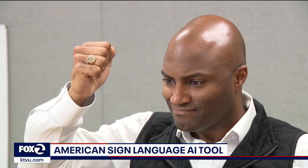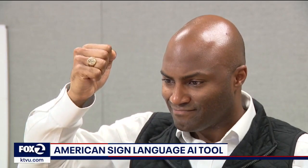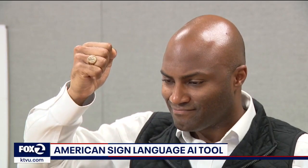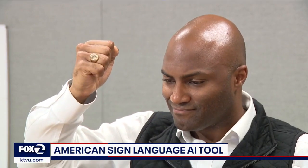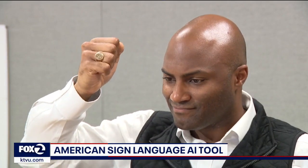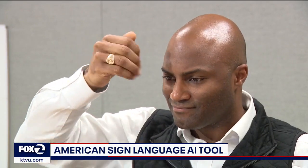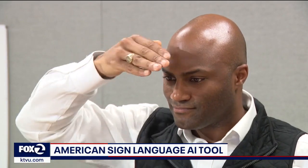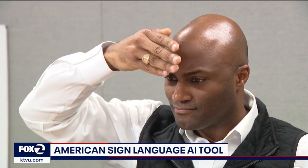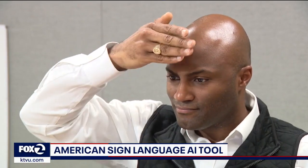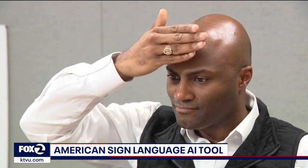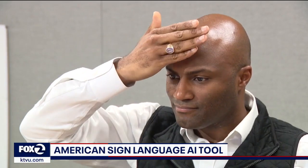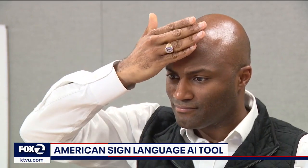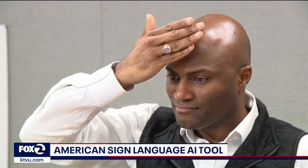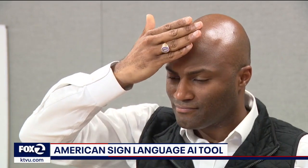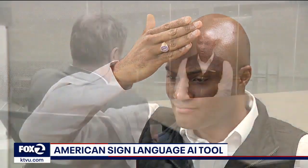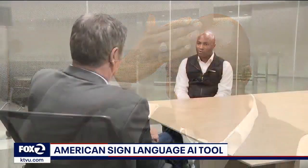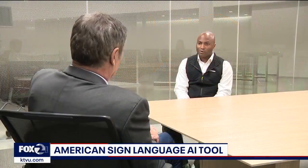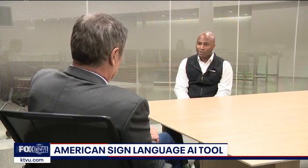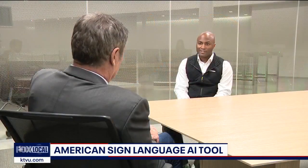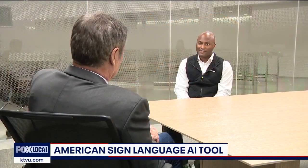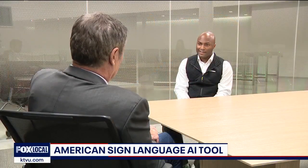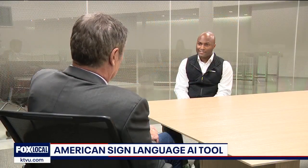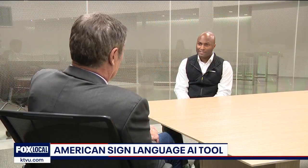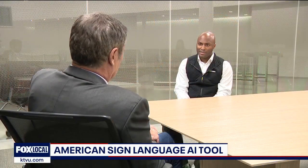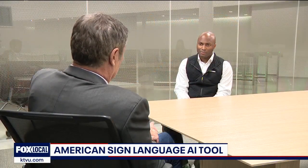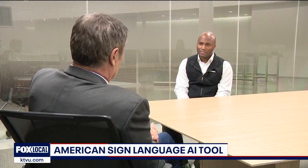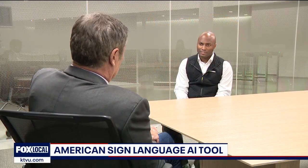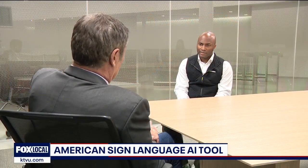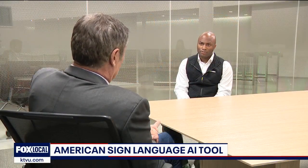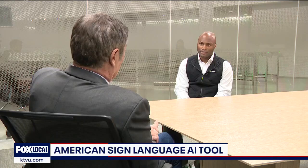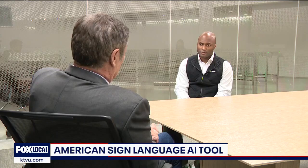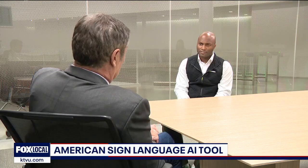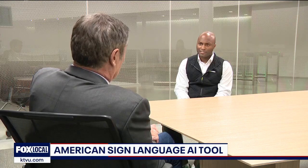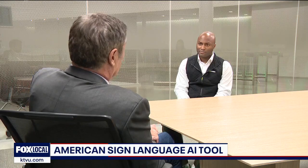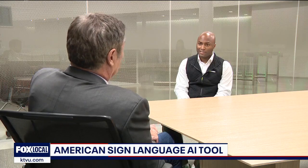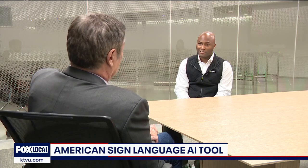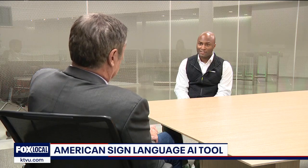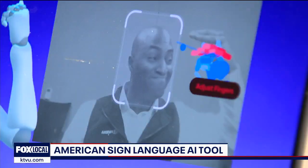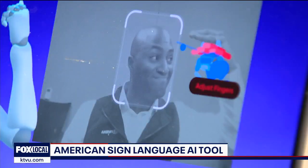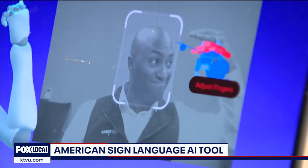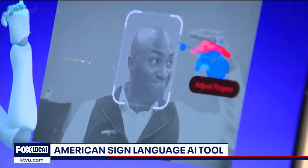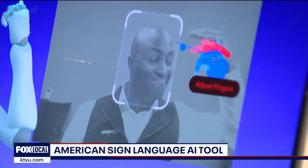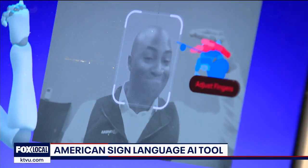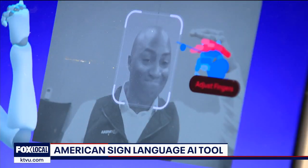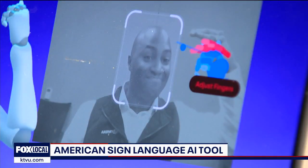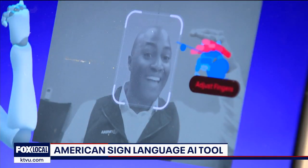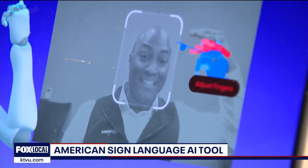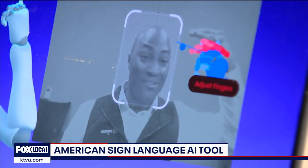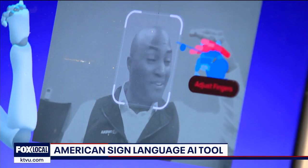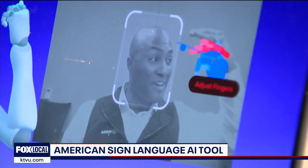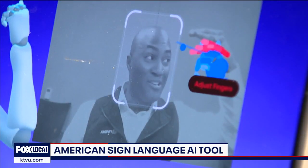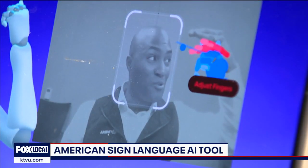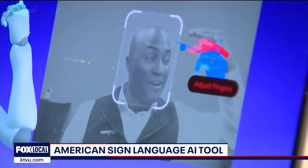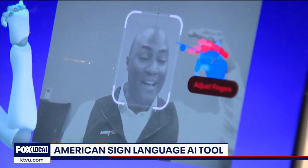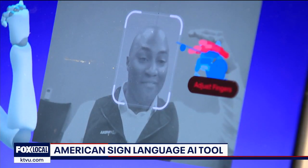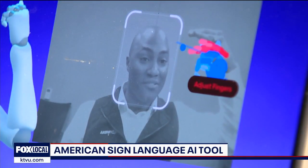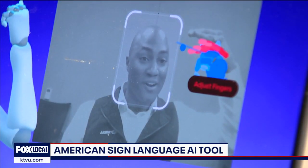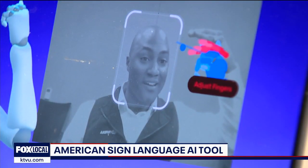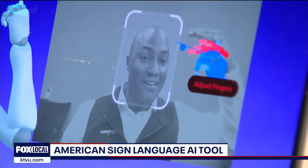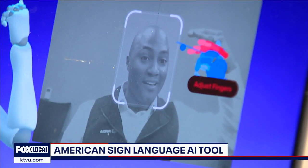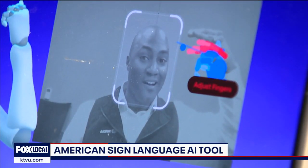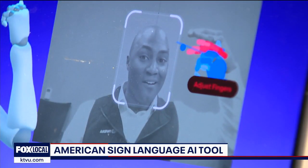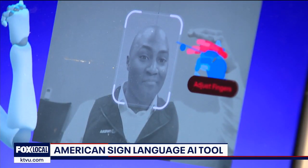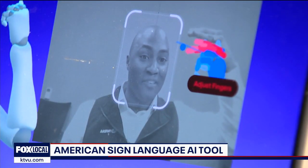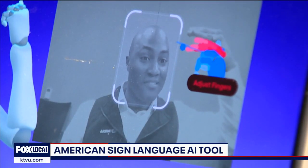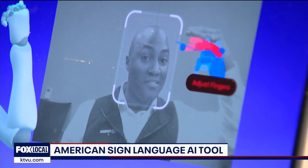hands outwards and change the hand great Michael Boone is Nvidia's manager over the project and shows how the system responds in red